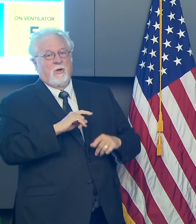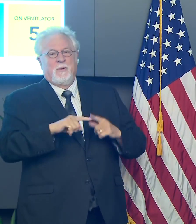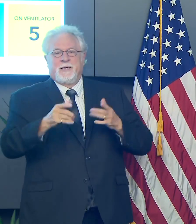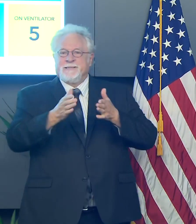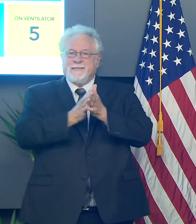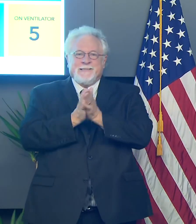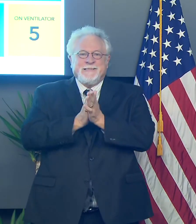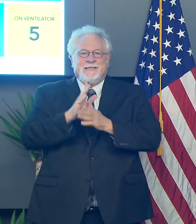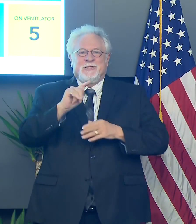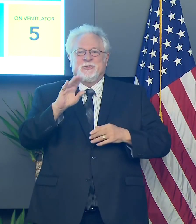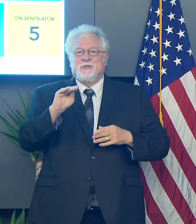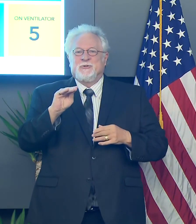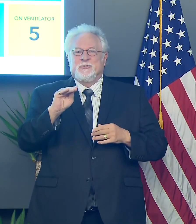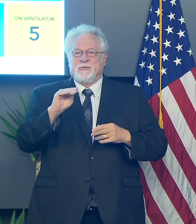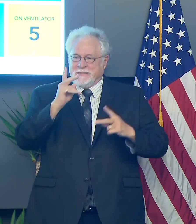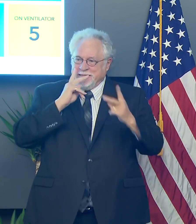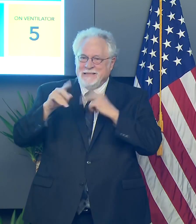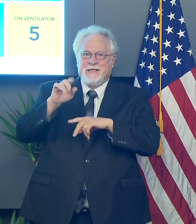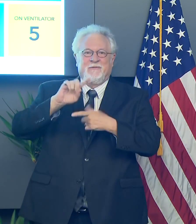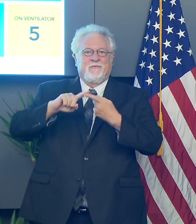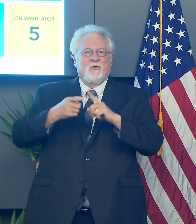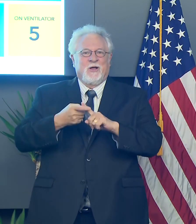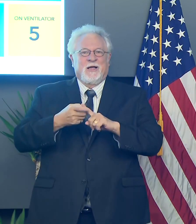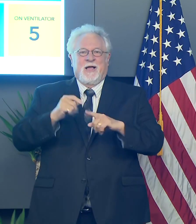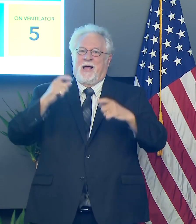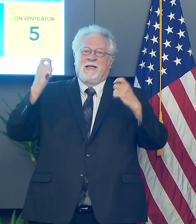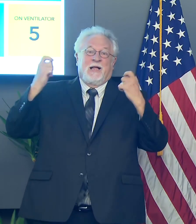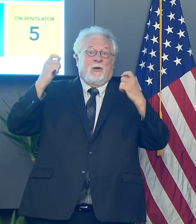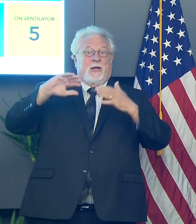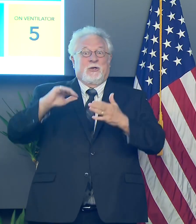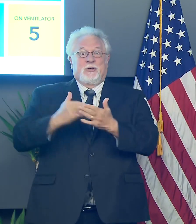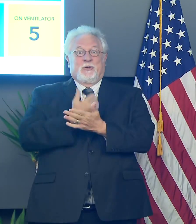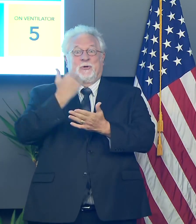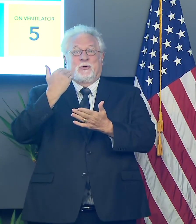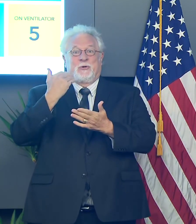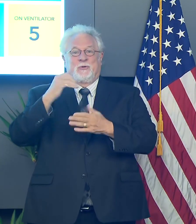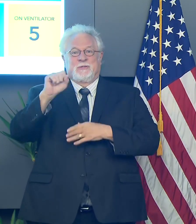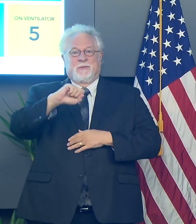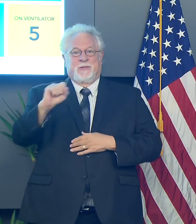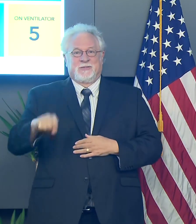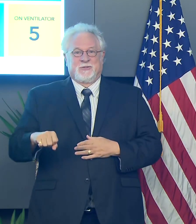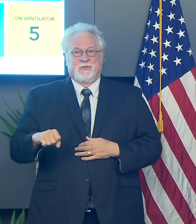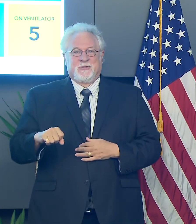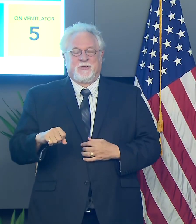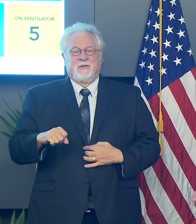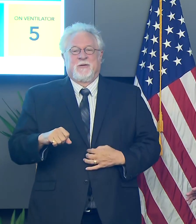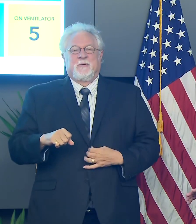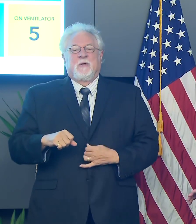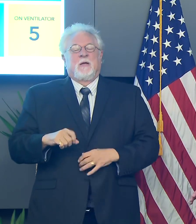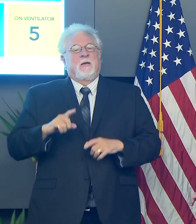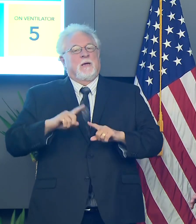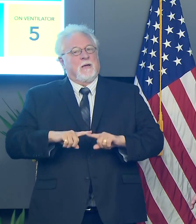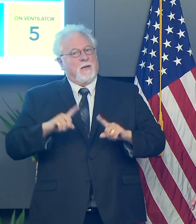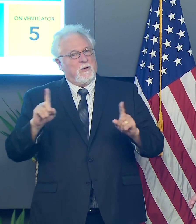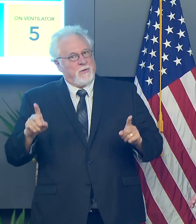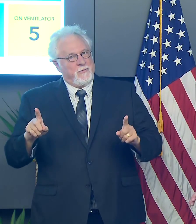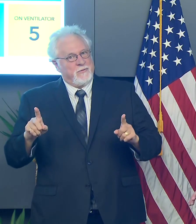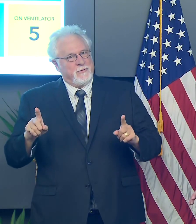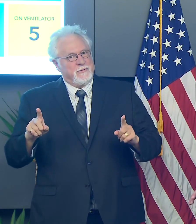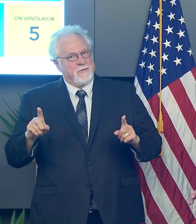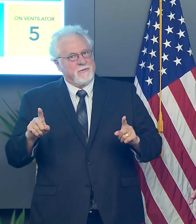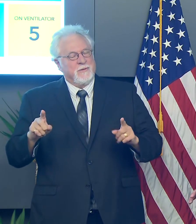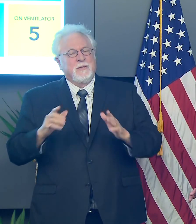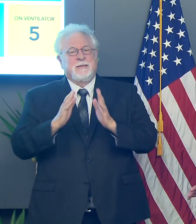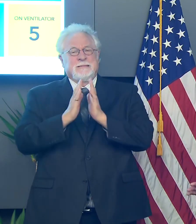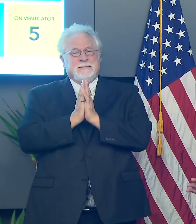eager to, uh, see your friends and celebrate a new semester. Um, however, I'm